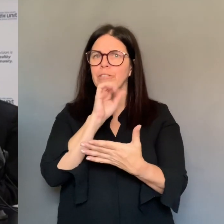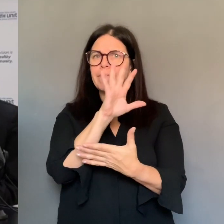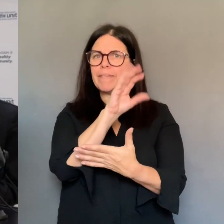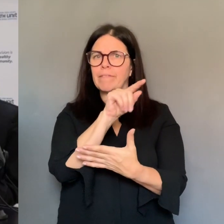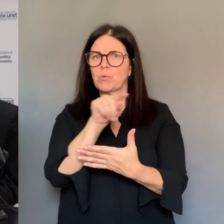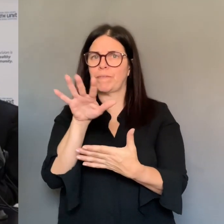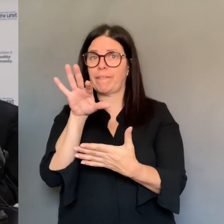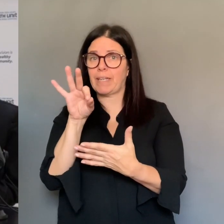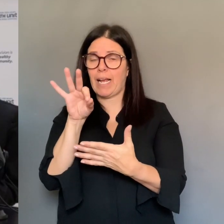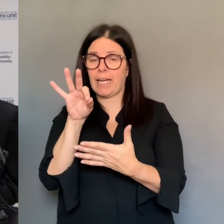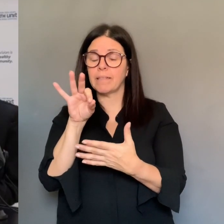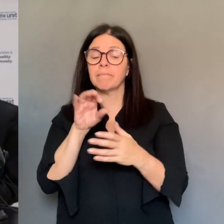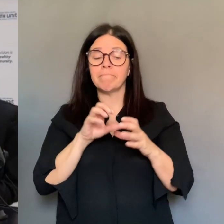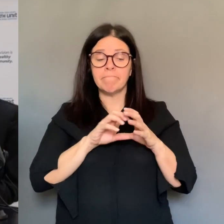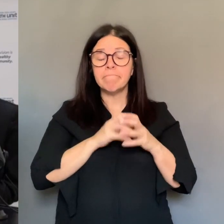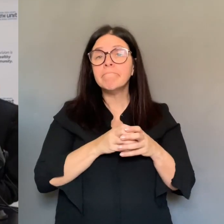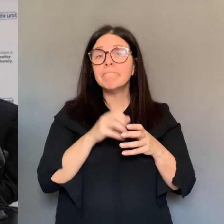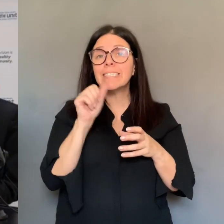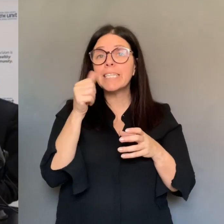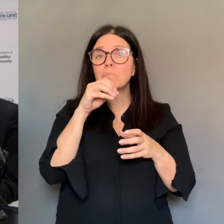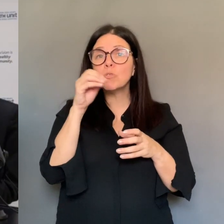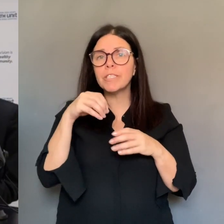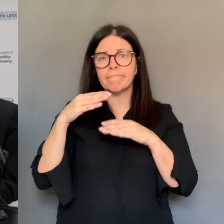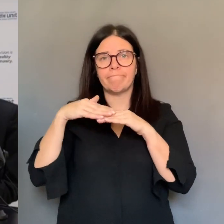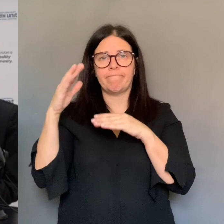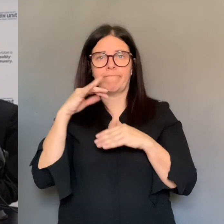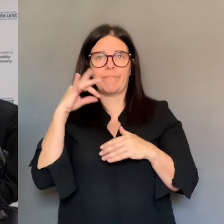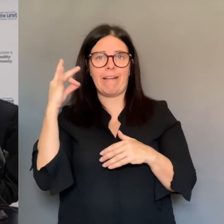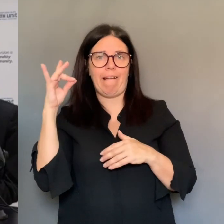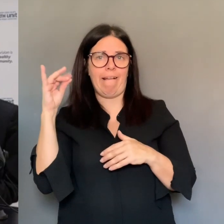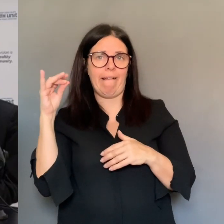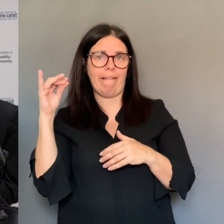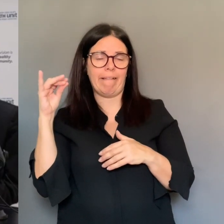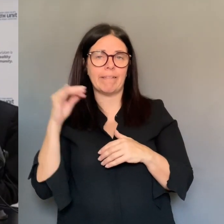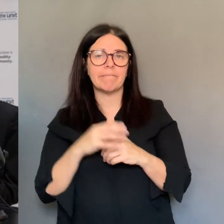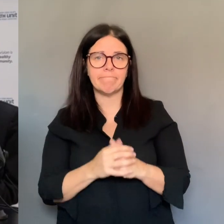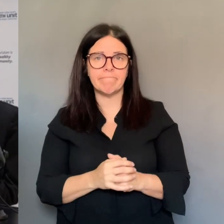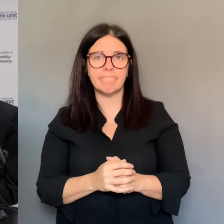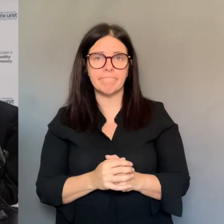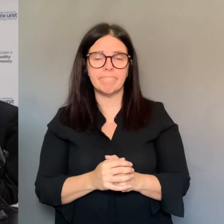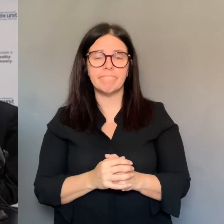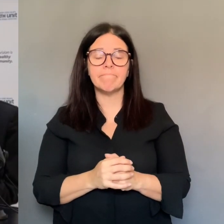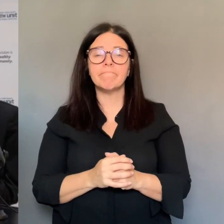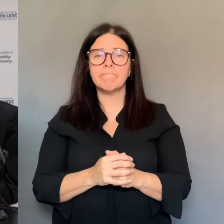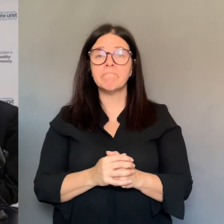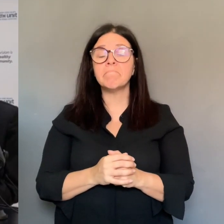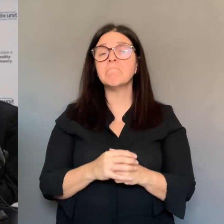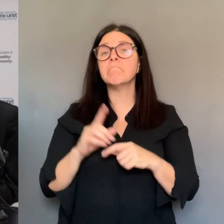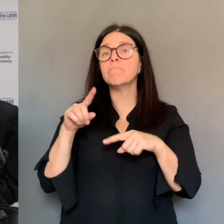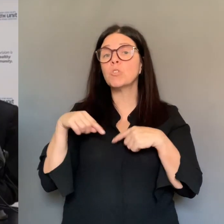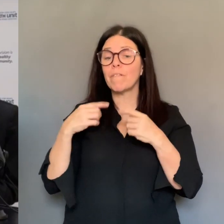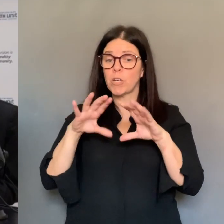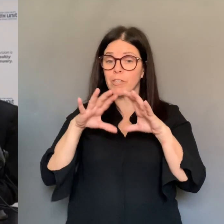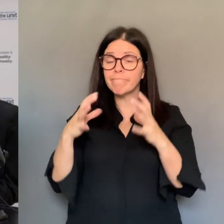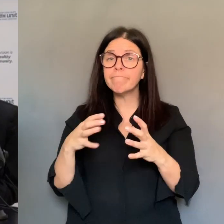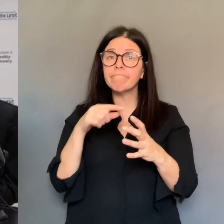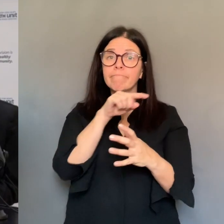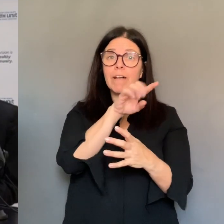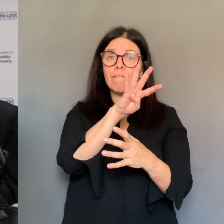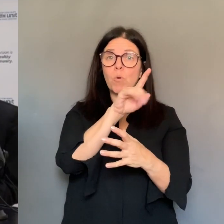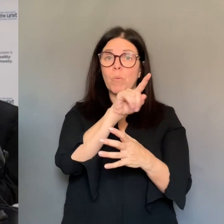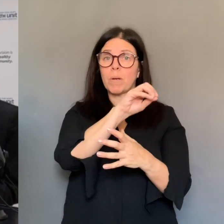13 people have recovered. 25% of our cases are between the ages of 50 and 59 and